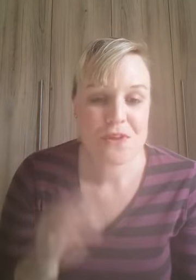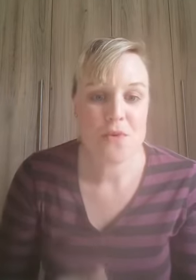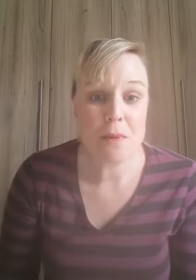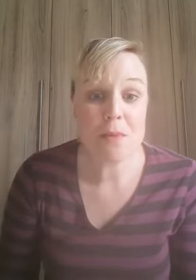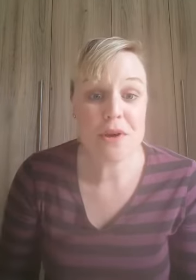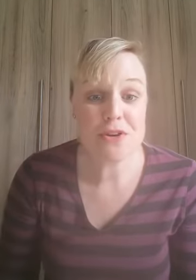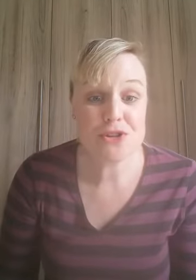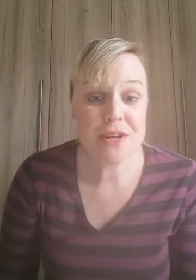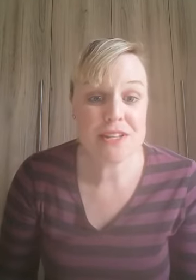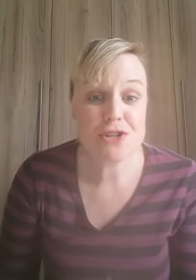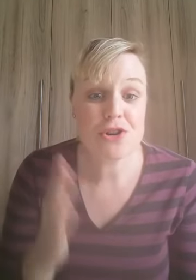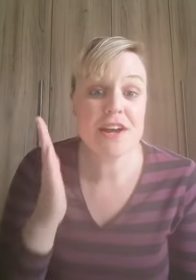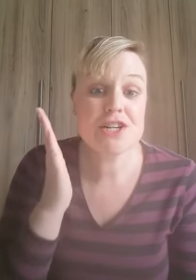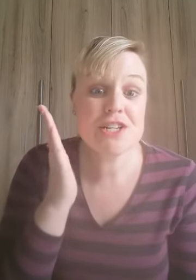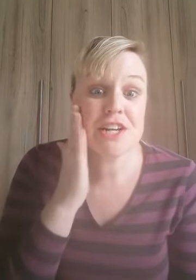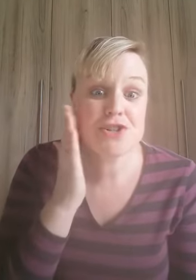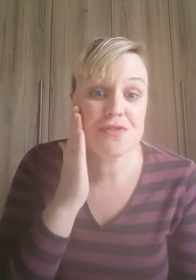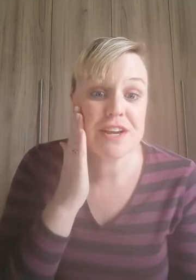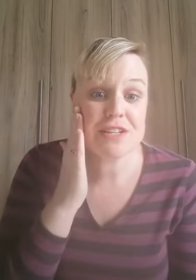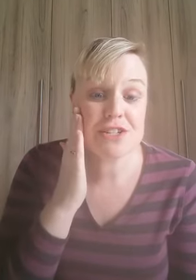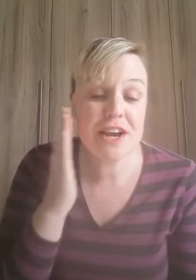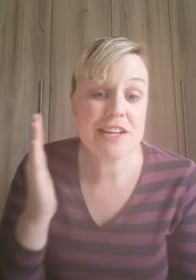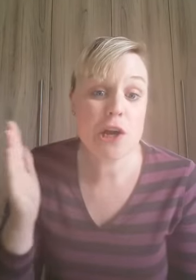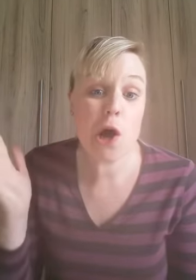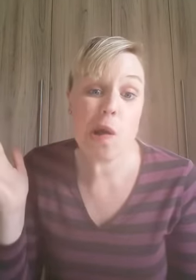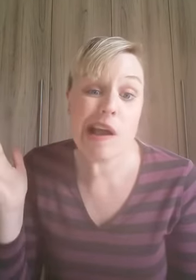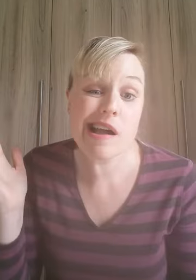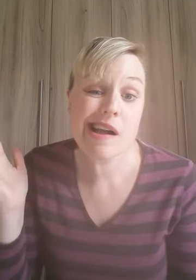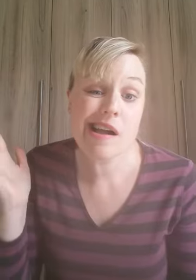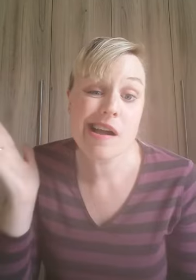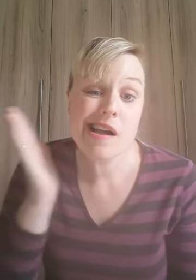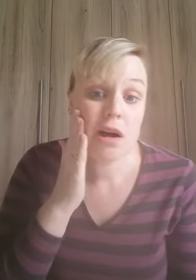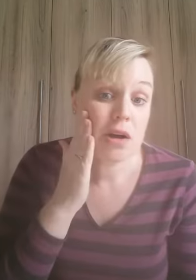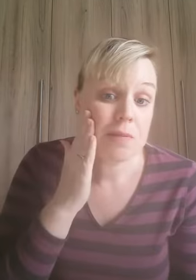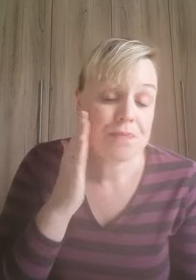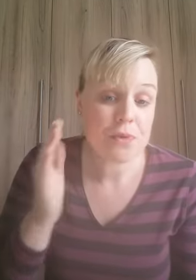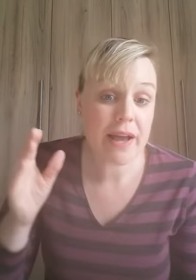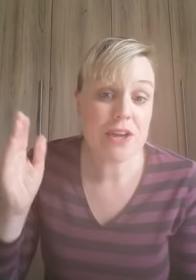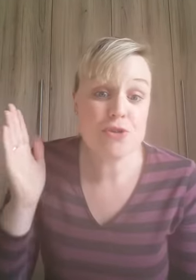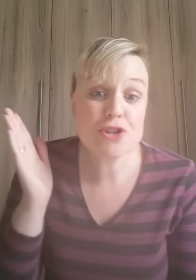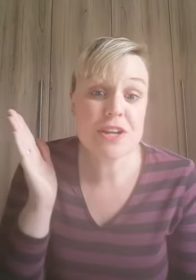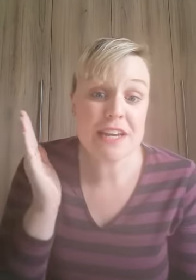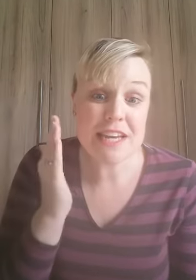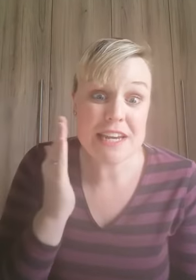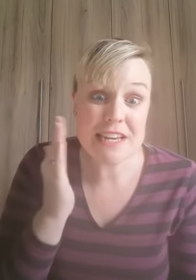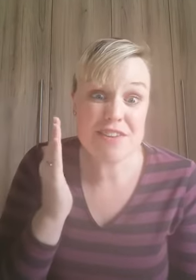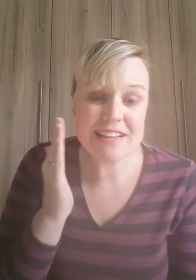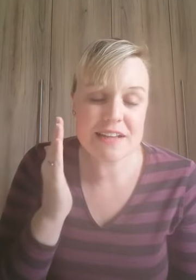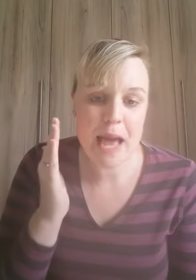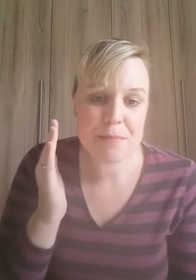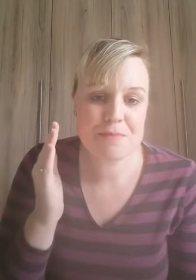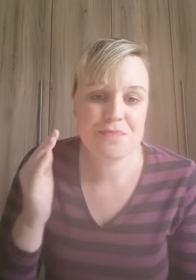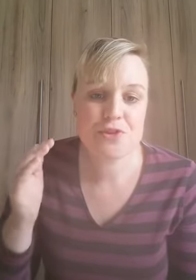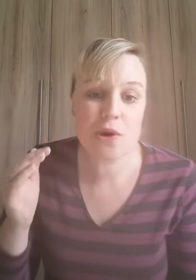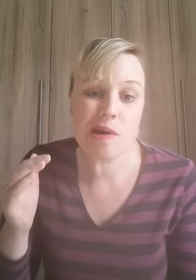remember when you're doing this you don't actually touch your face see I didn't go okay you just leave a little gap so